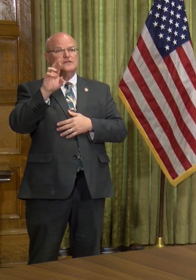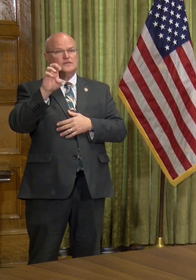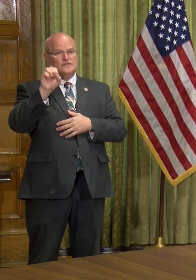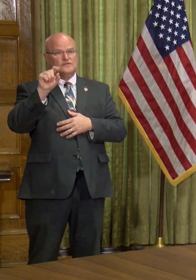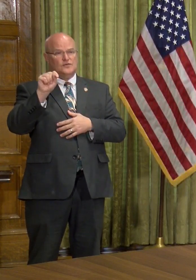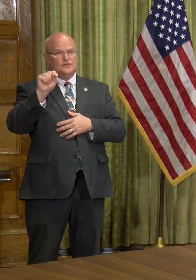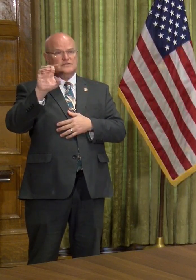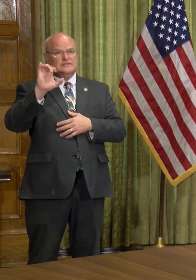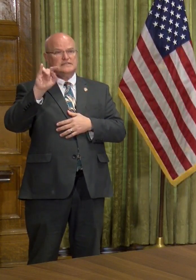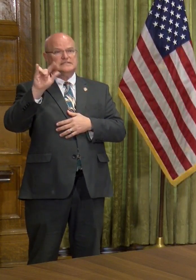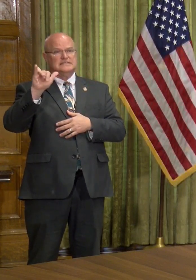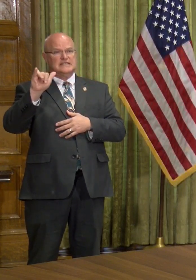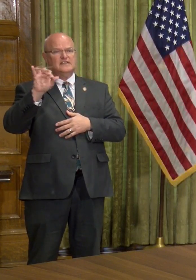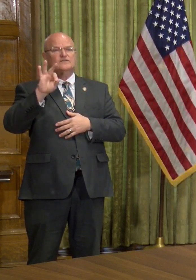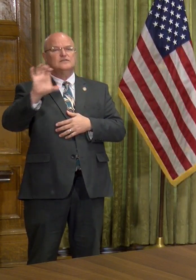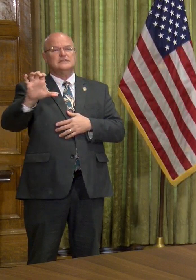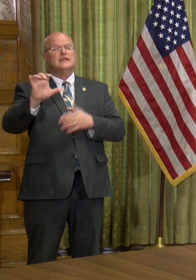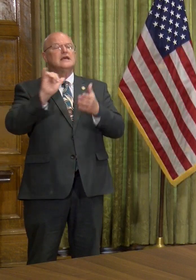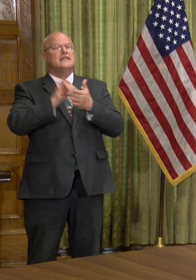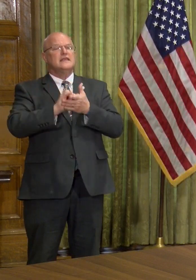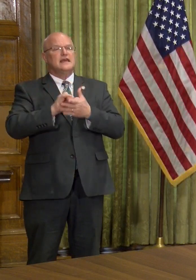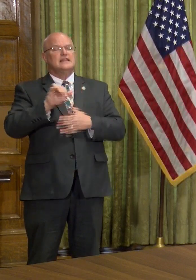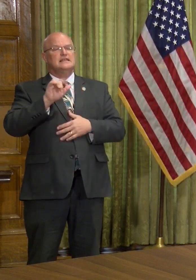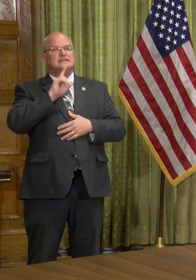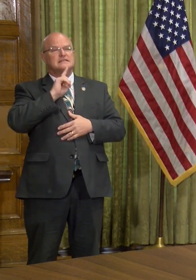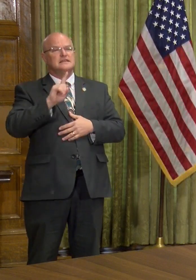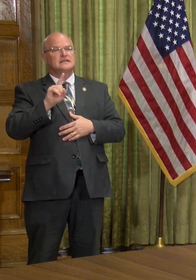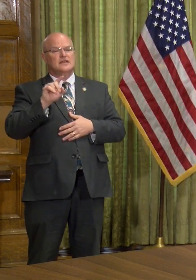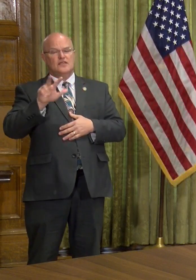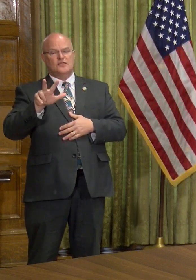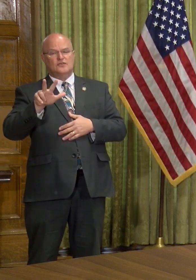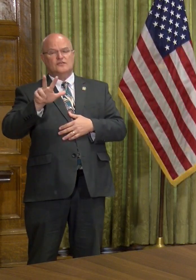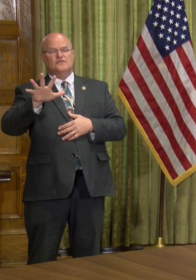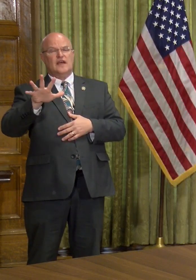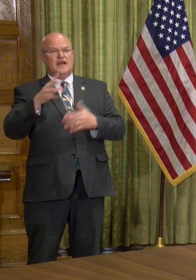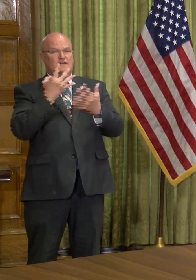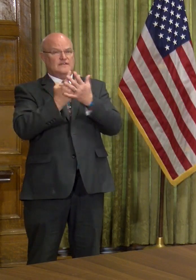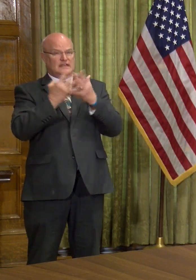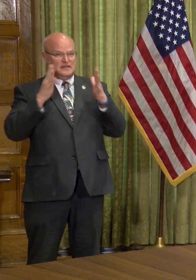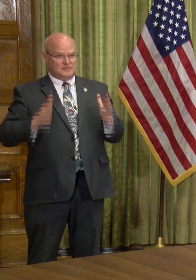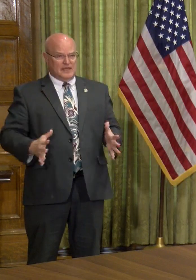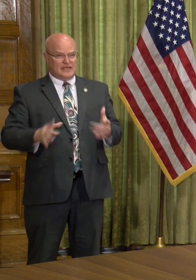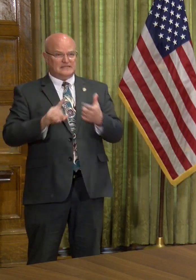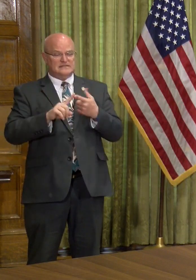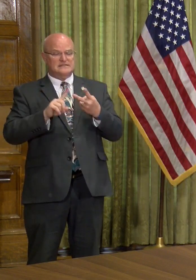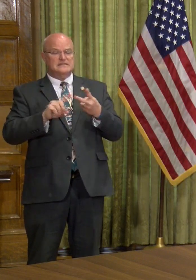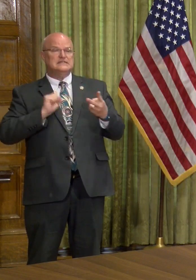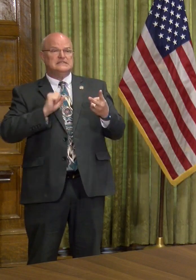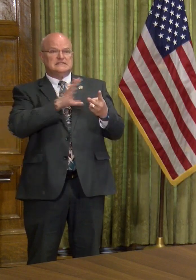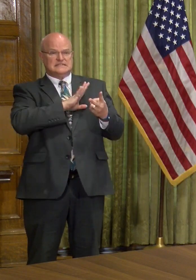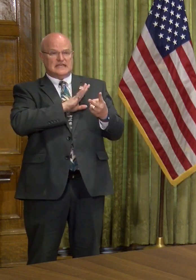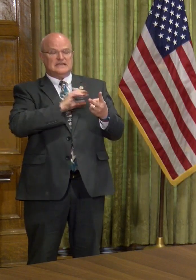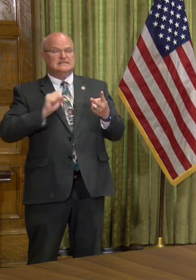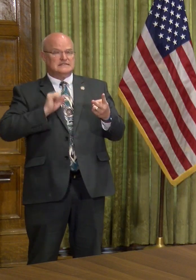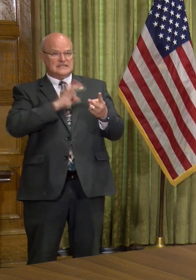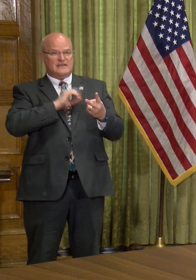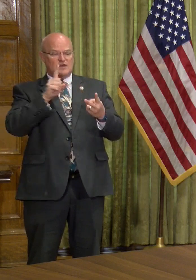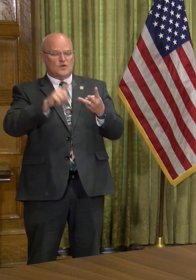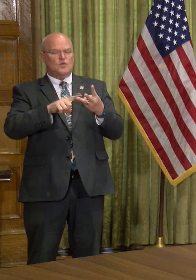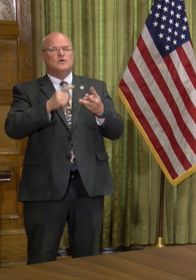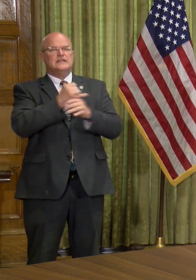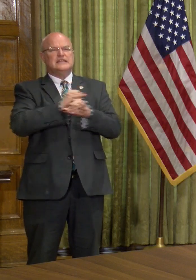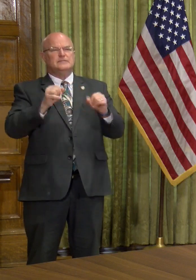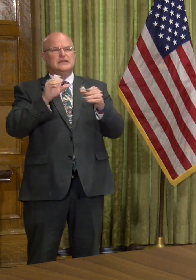That's 35 or more inmates, staff, and one independent contractor,